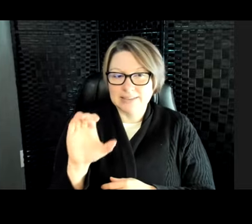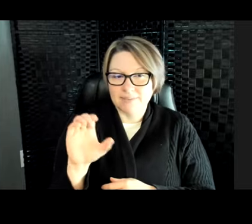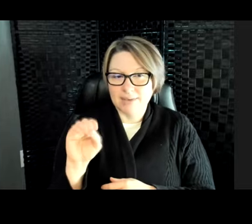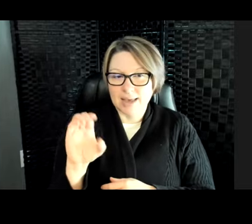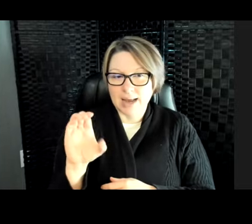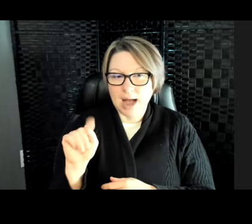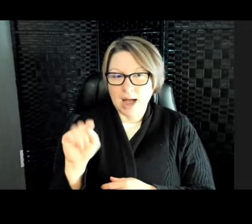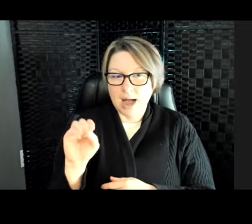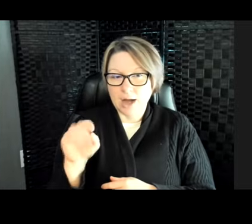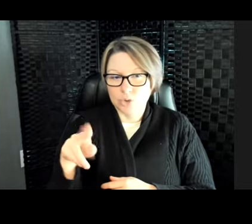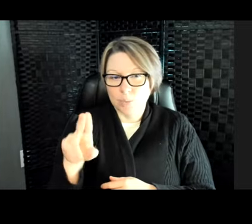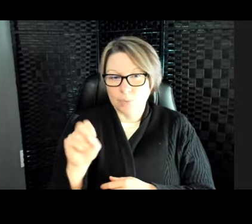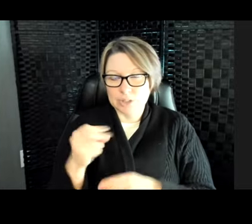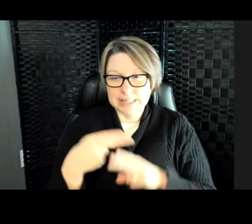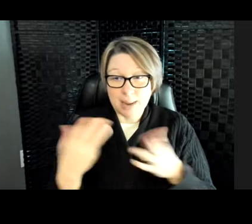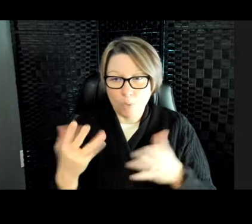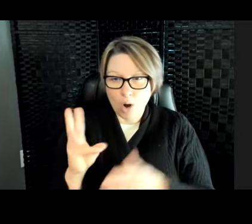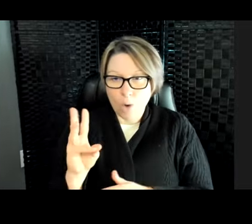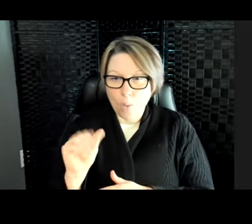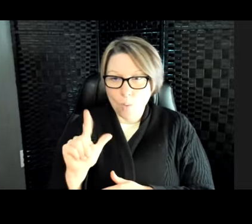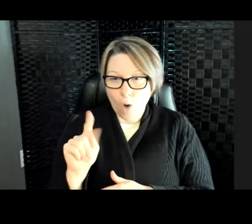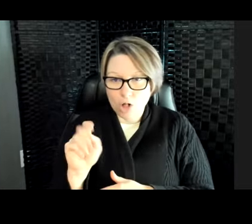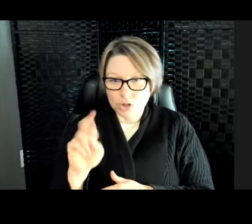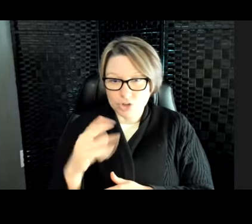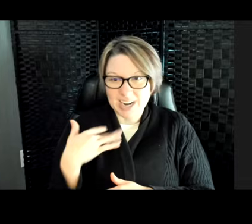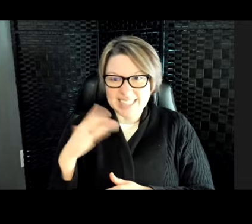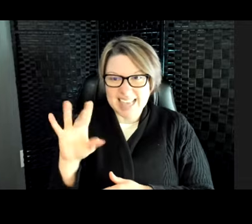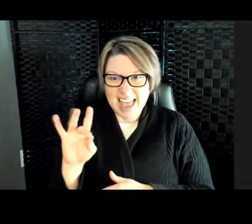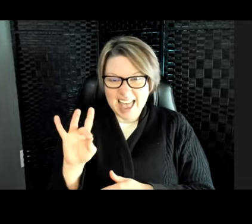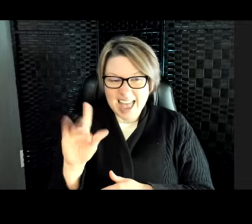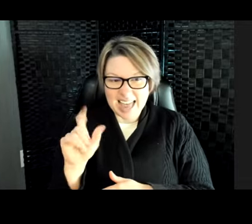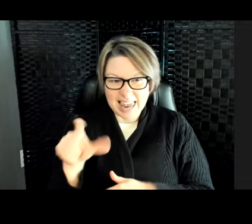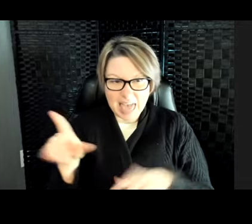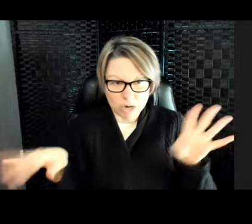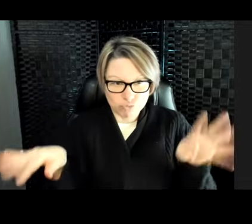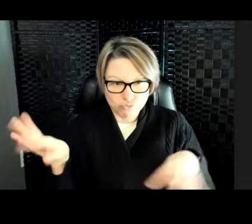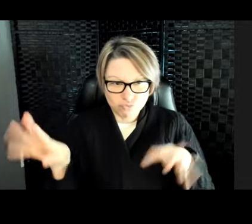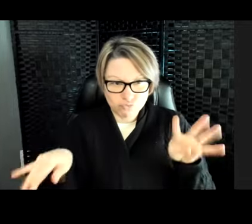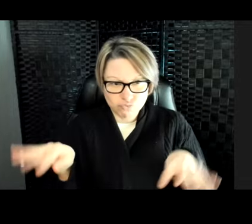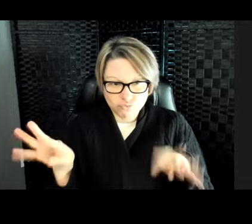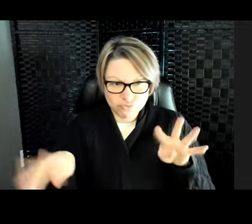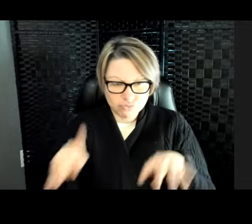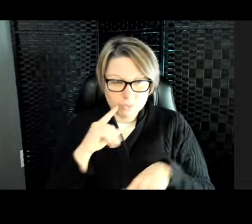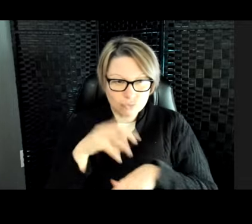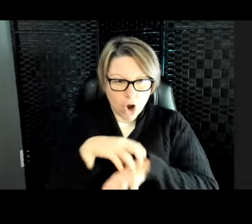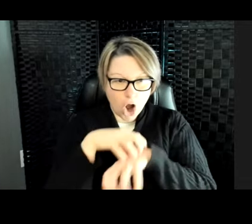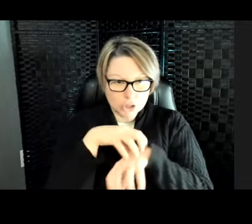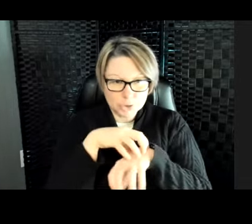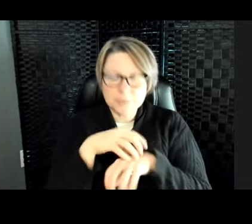And you can see he has eight legs like all octopus do, but he's not actually an endangered species. I just wanted